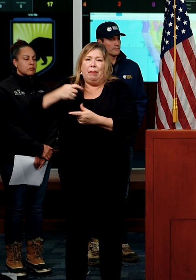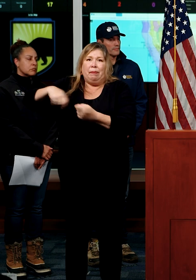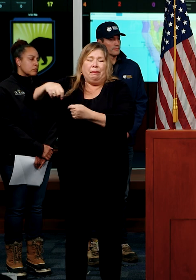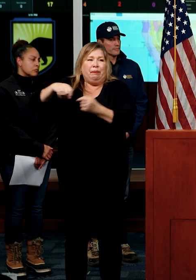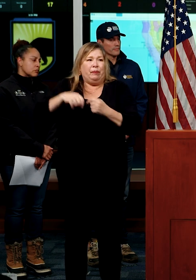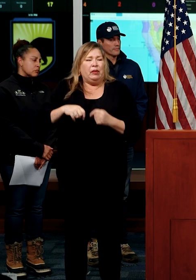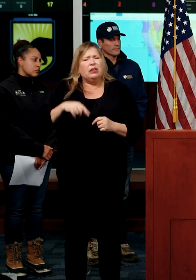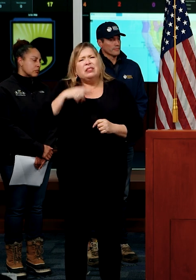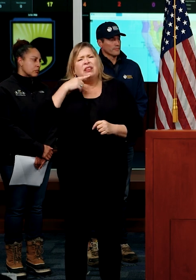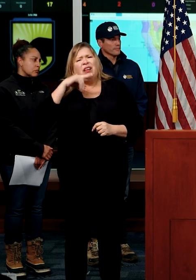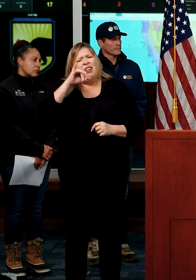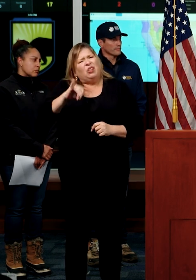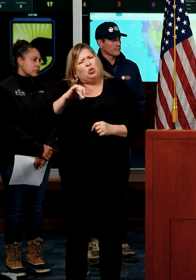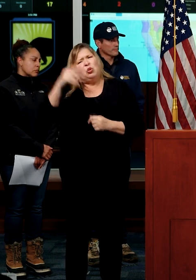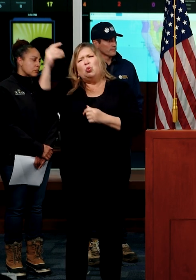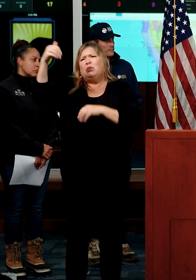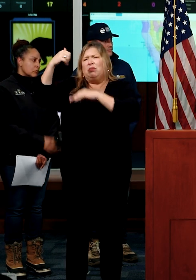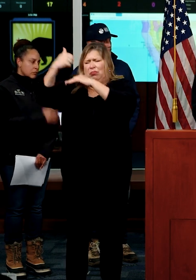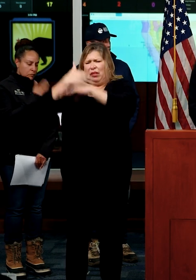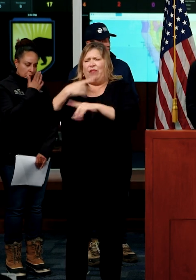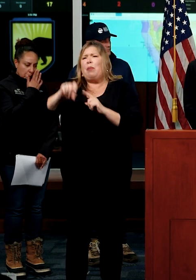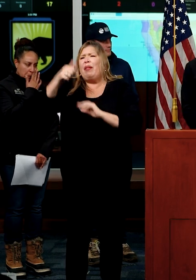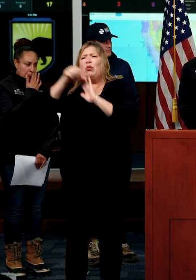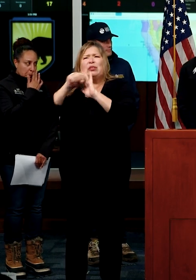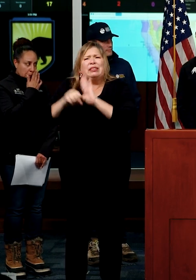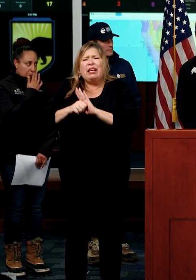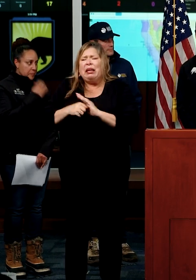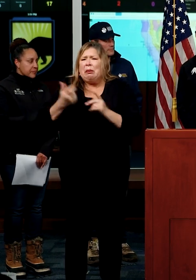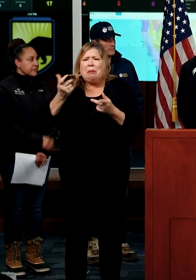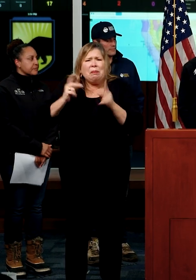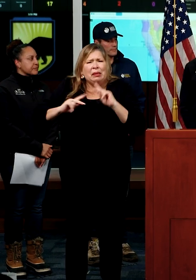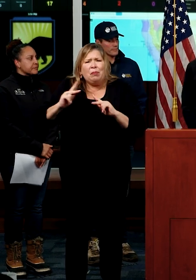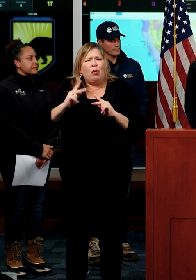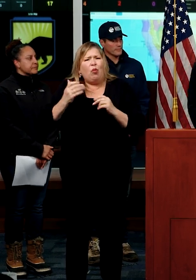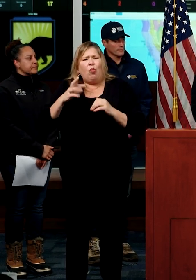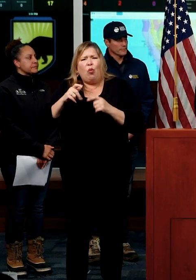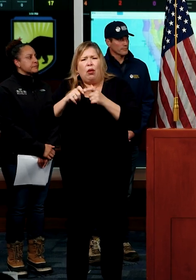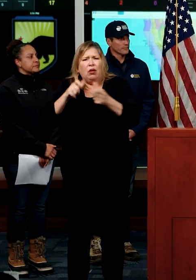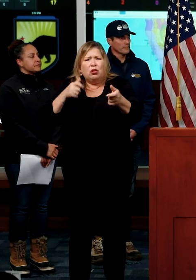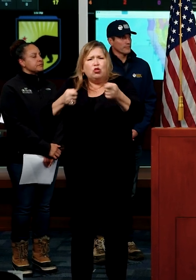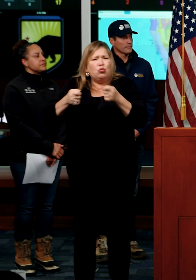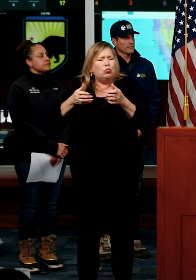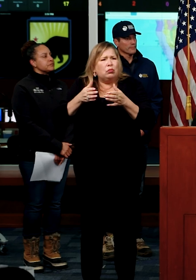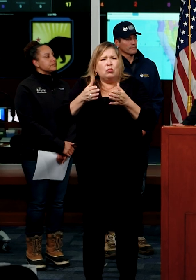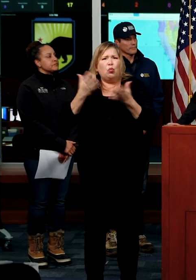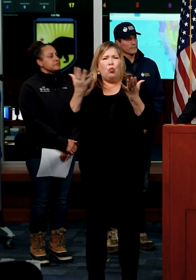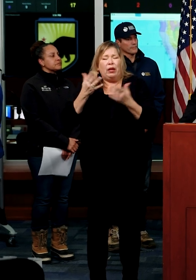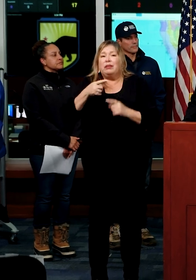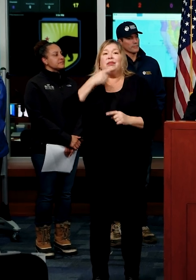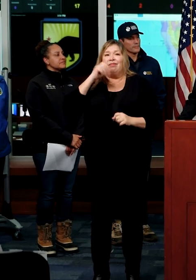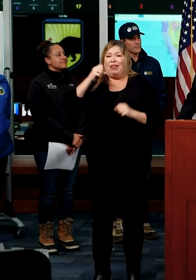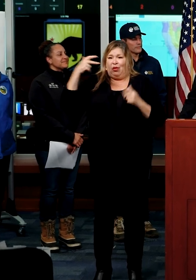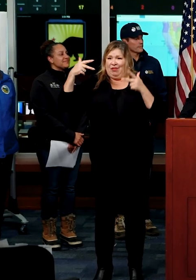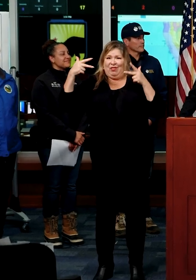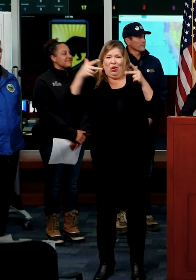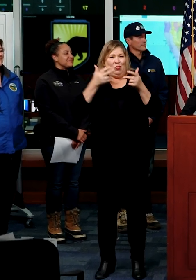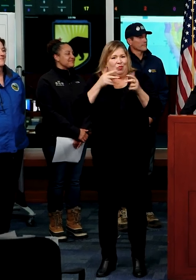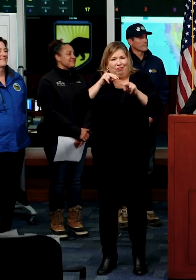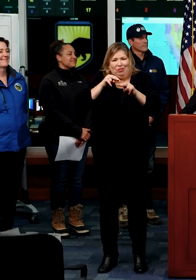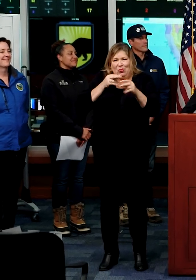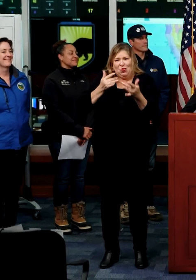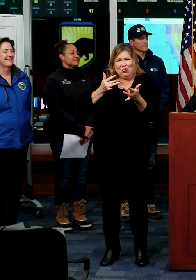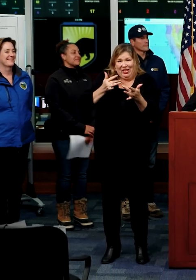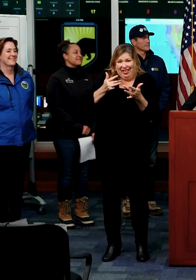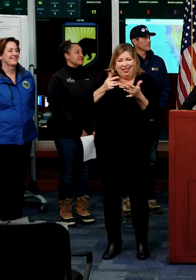those resources for manpower, equipment, all the above? Trucks. Okay. And they were sitting there waiting at the Oregon border, uh, for that